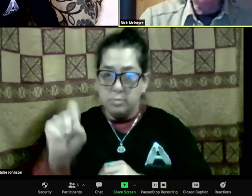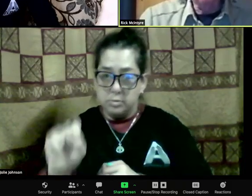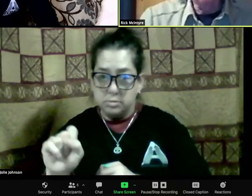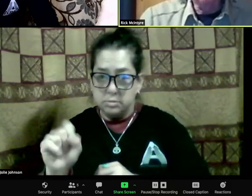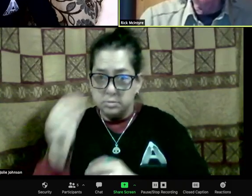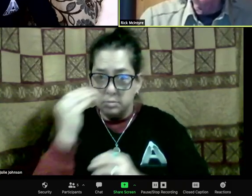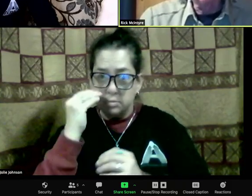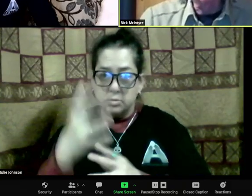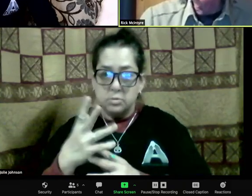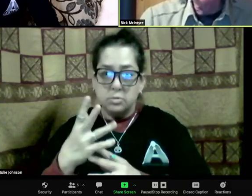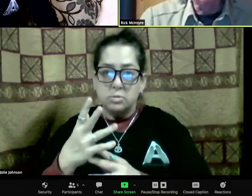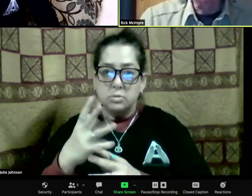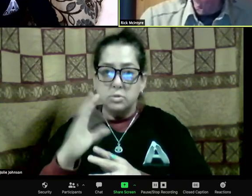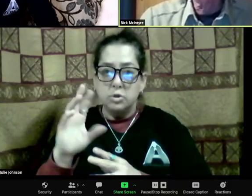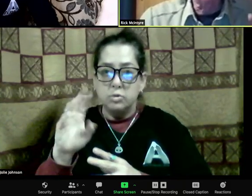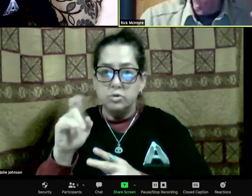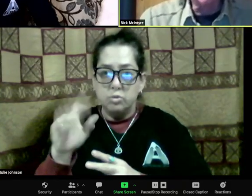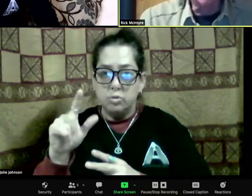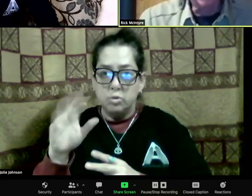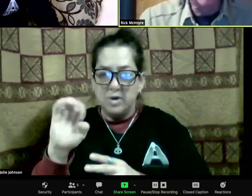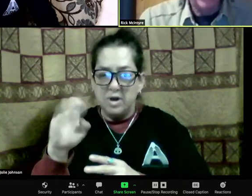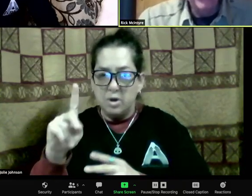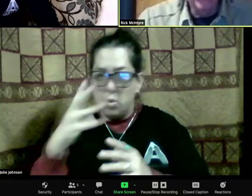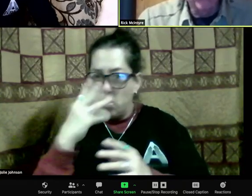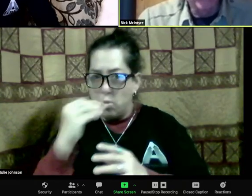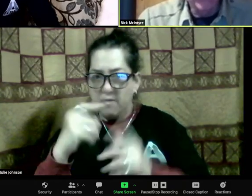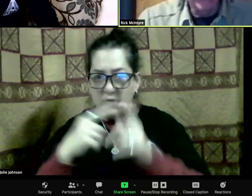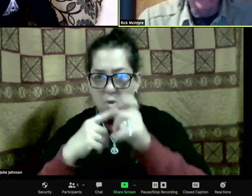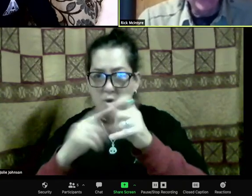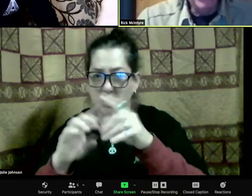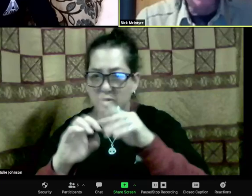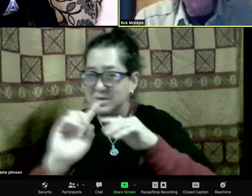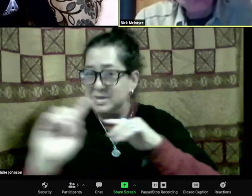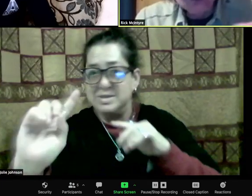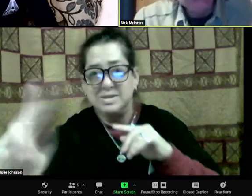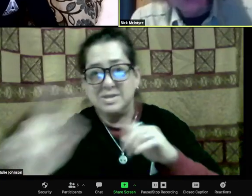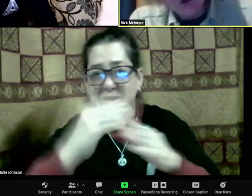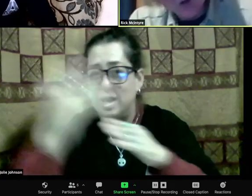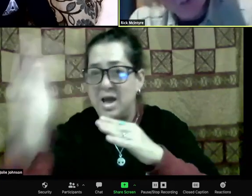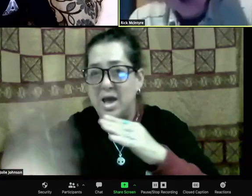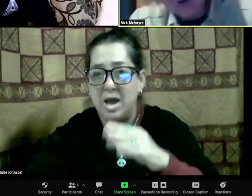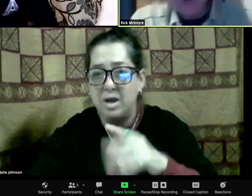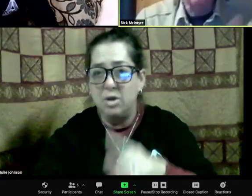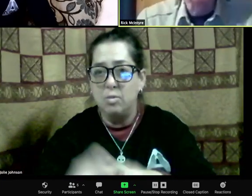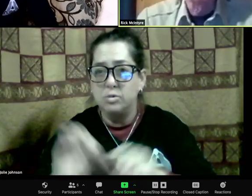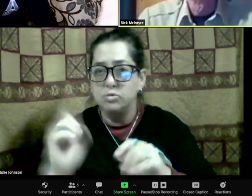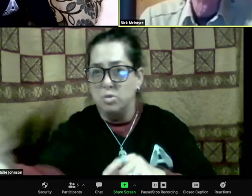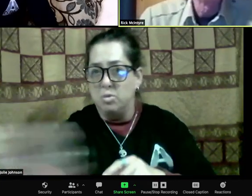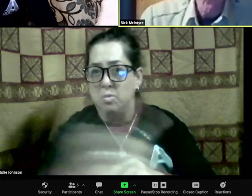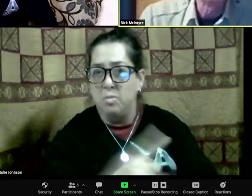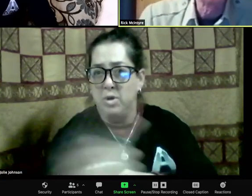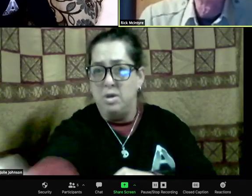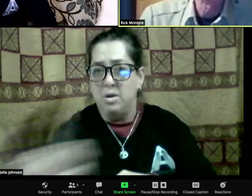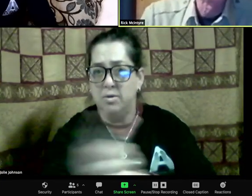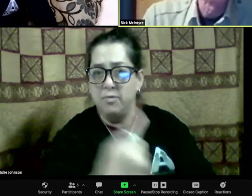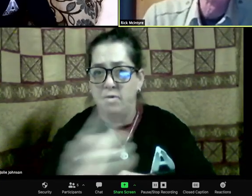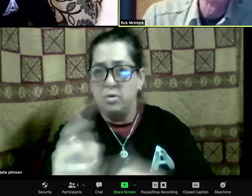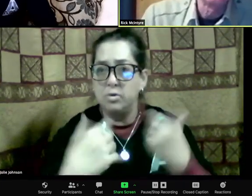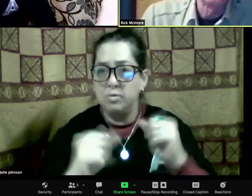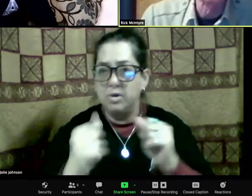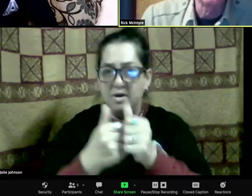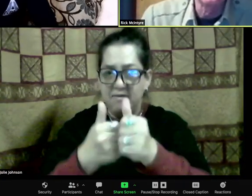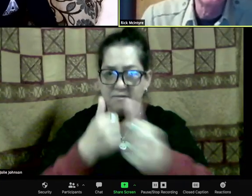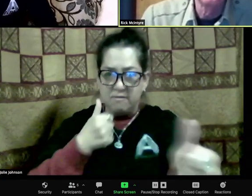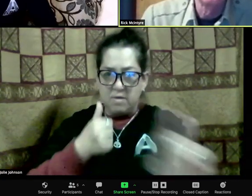time. So he was in the pen more than anyone else back in those days. And he noticed that oftentimes when he